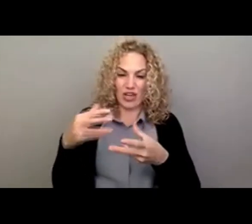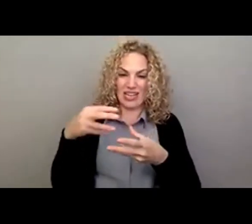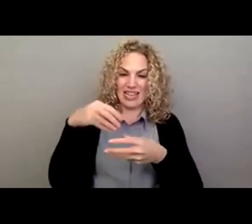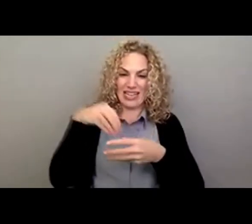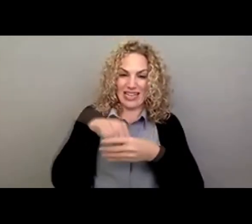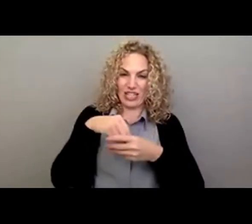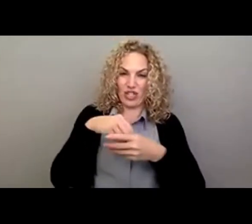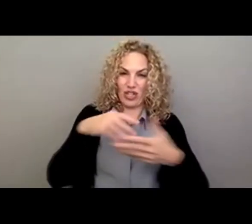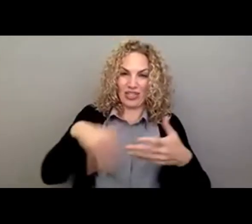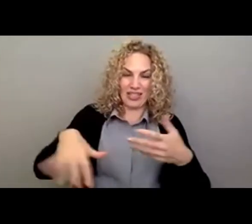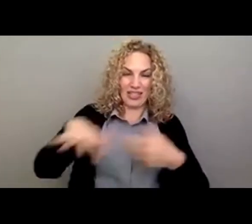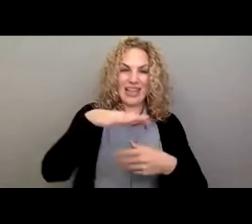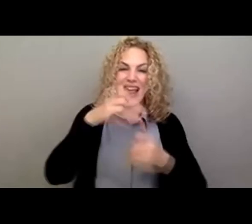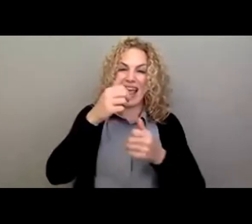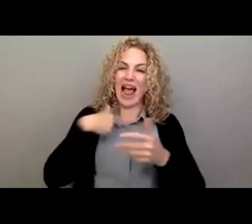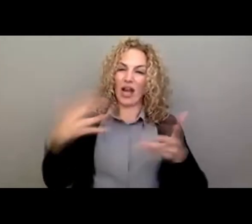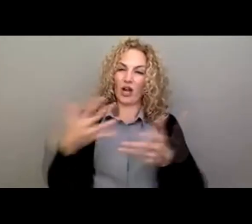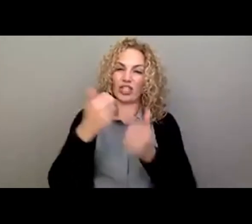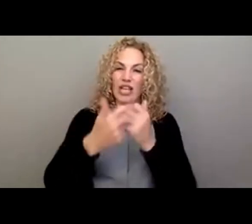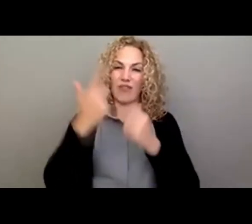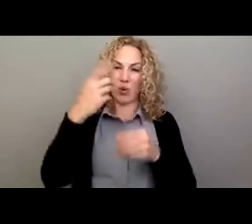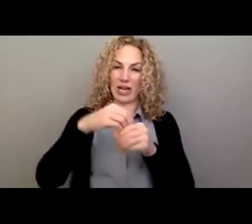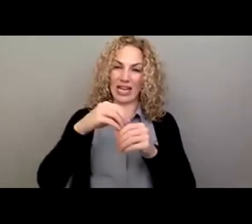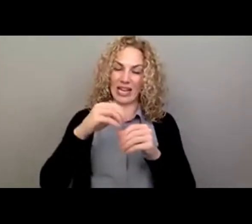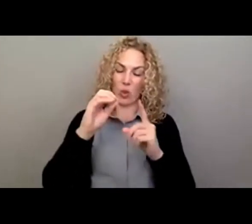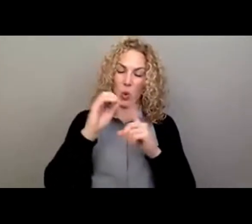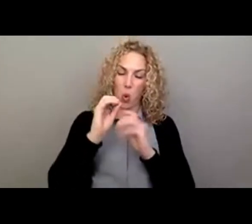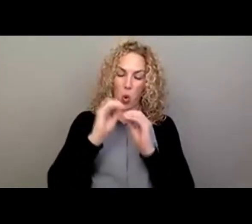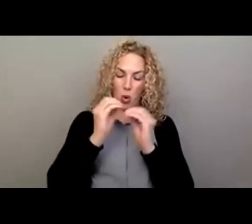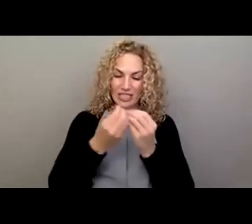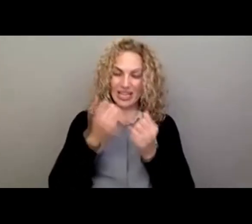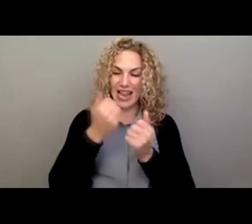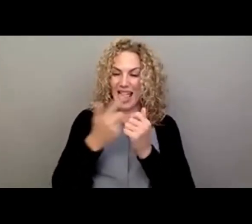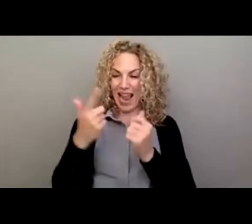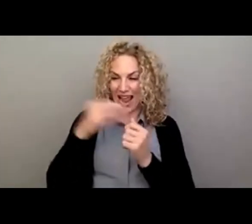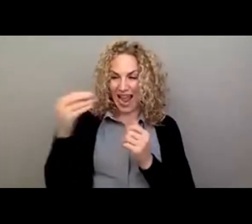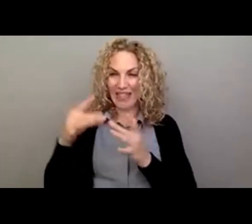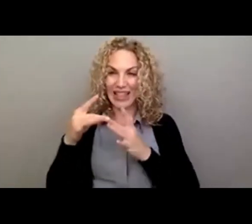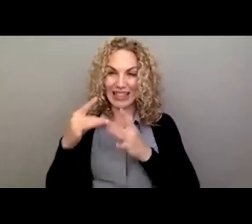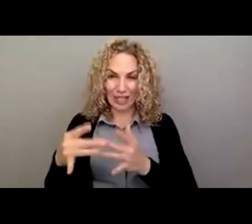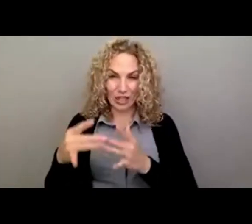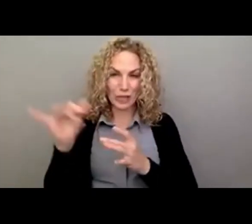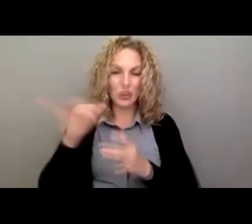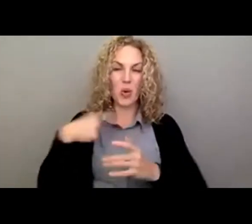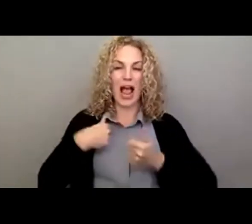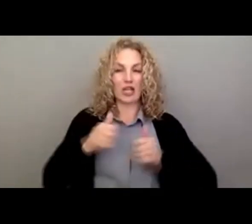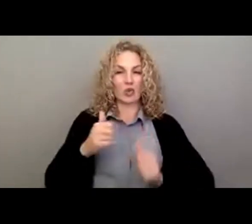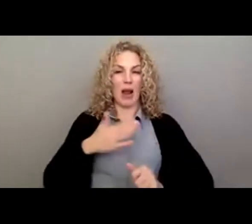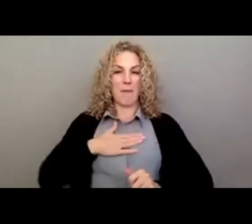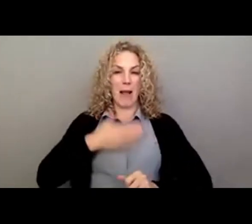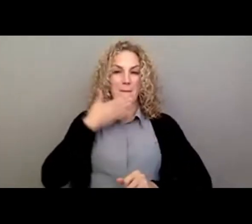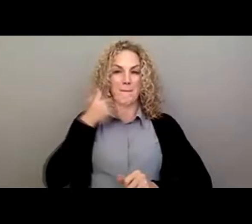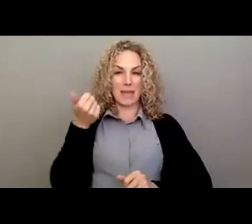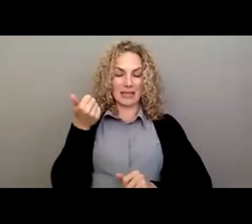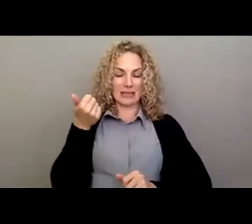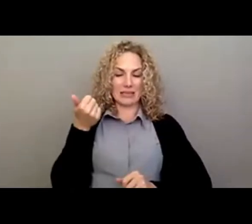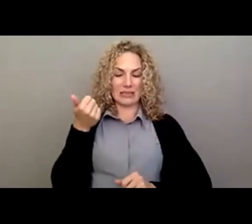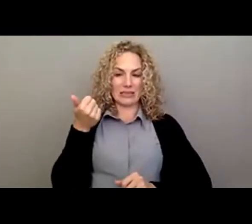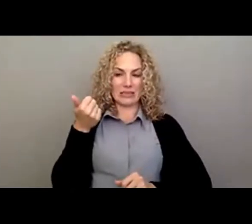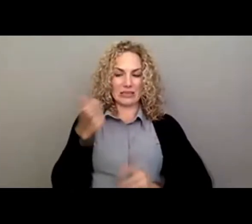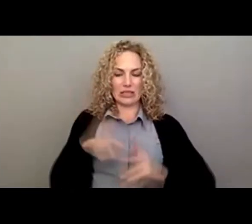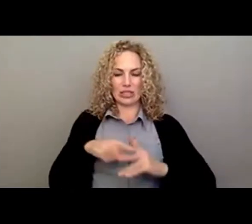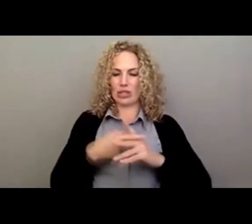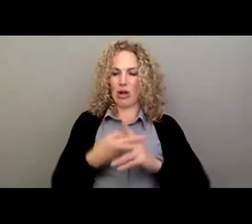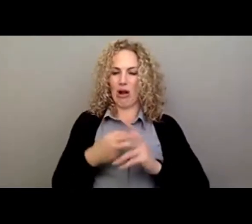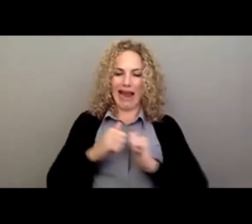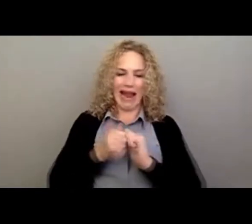I encourage everyone in the organization, and I encourage our leadership team, and I try my best as well to start with, how can